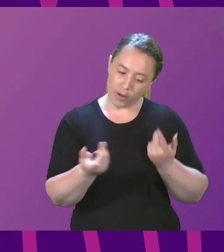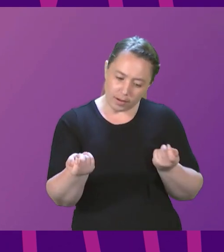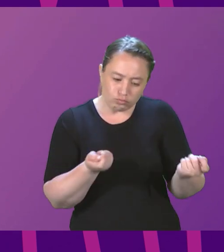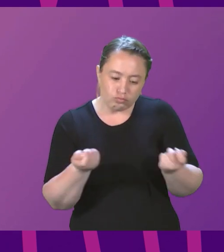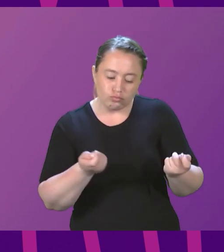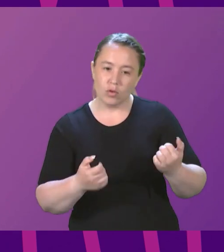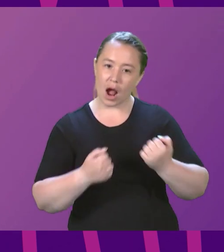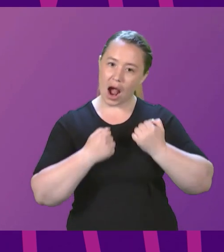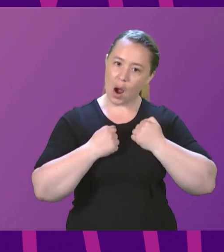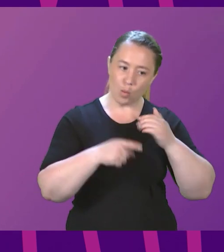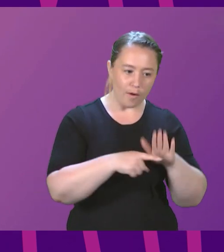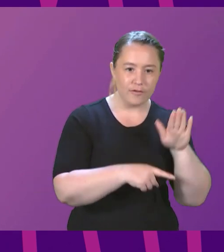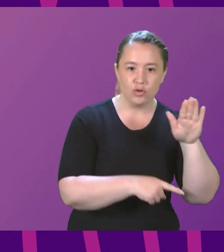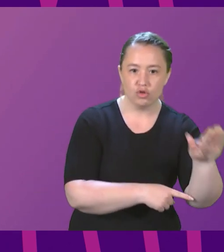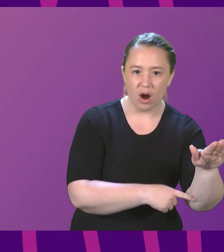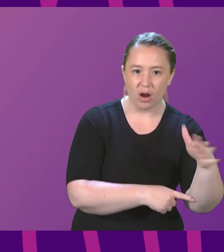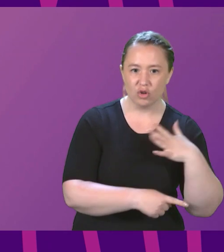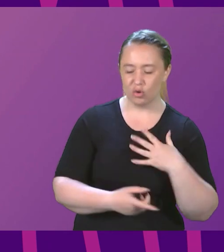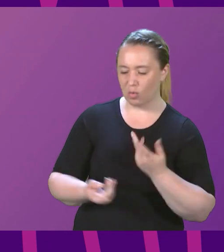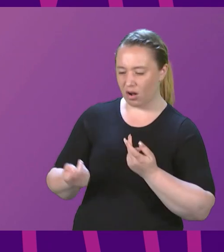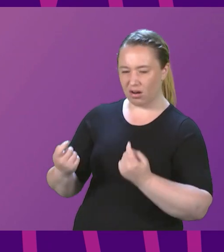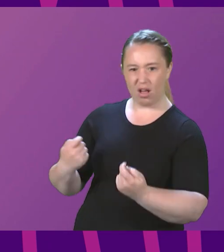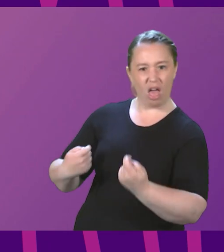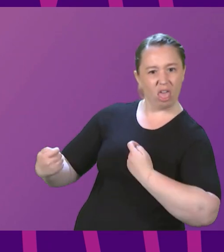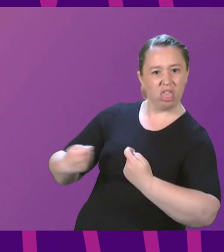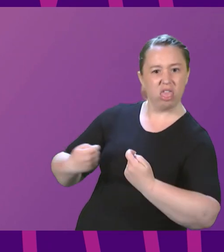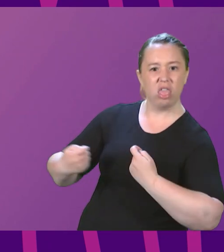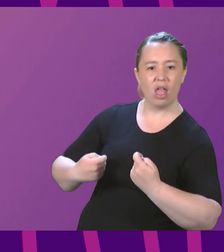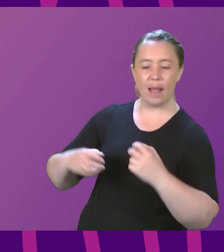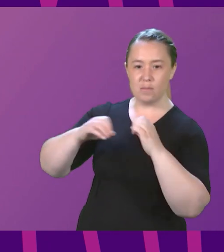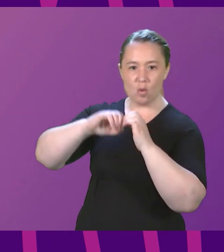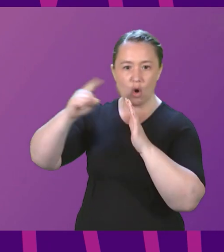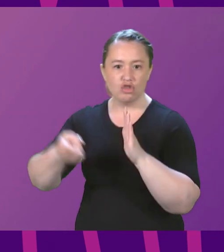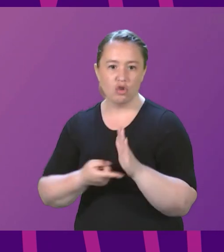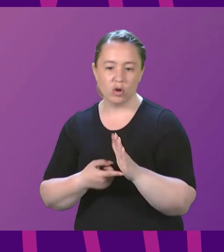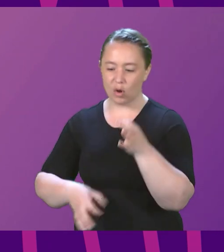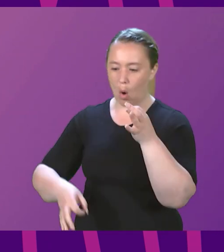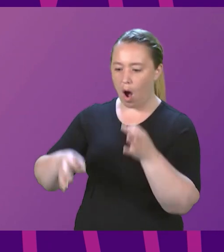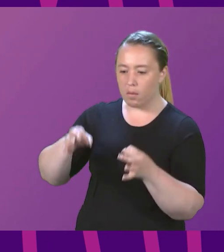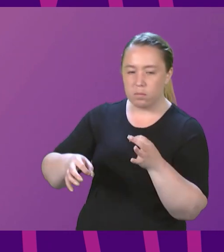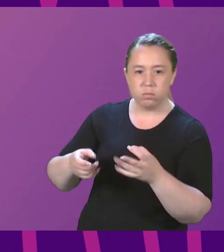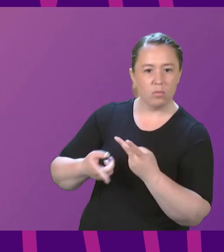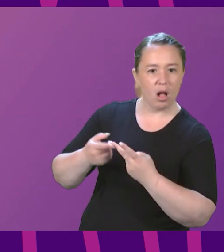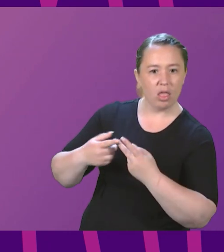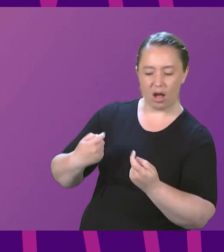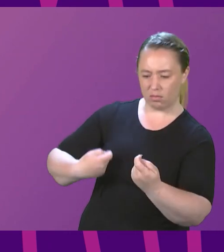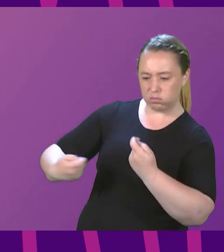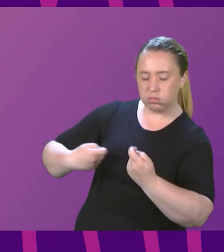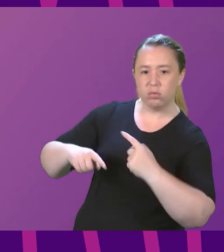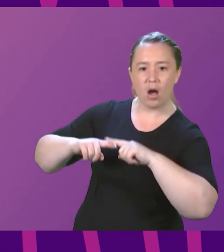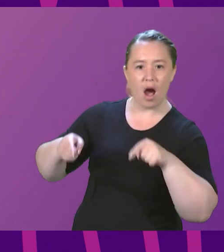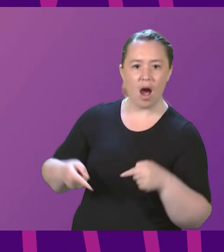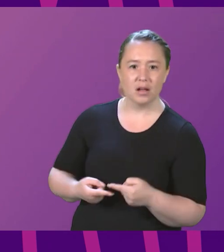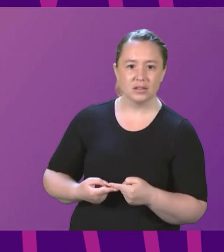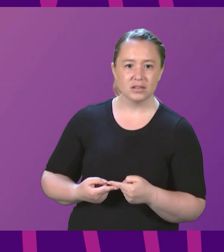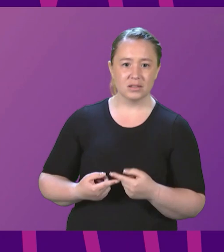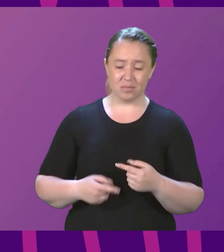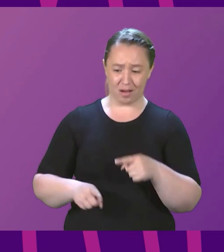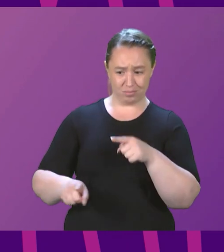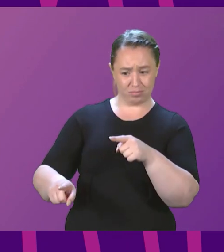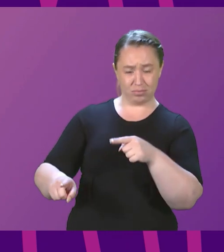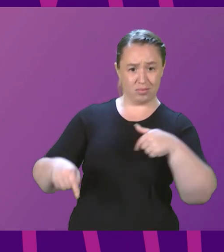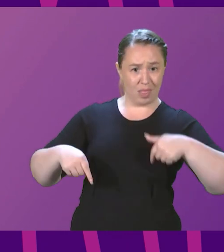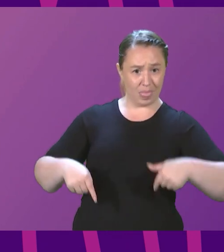and not having that governed by politicians like Boris Johnson, that nobody even in this parliament thinks is fit to be Prime Minister.